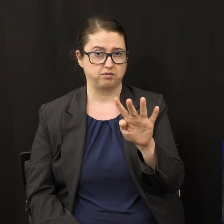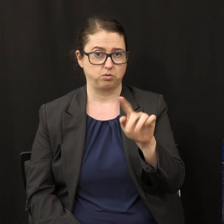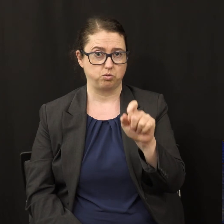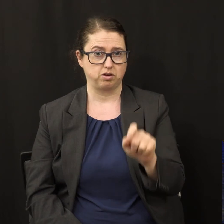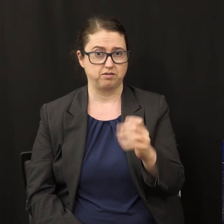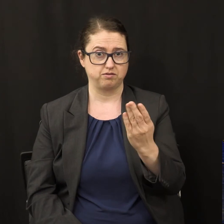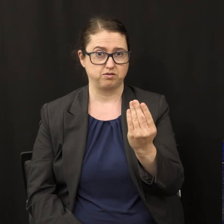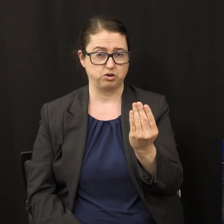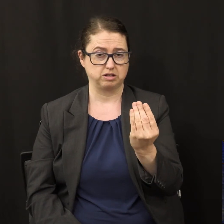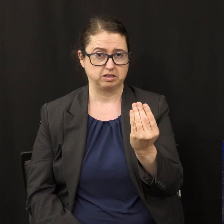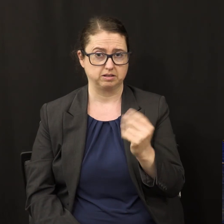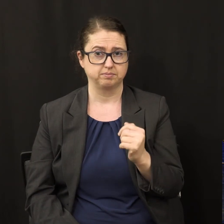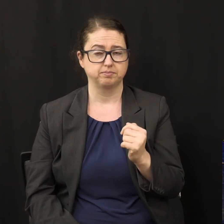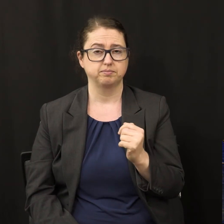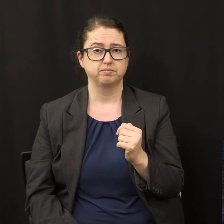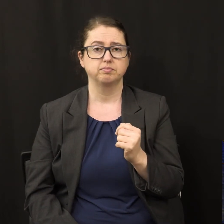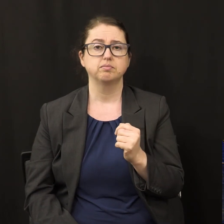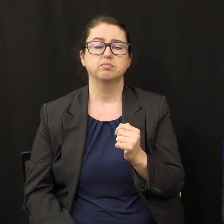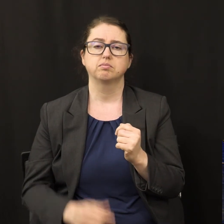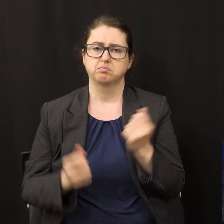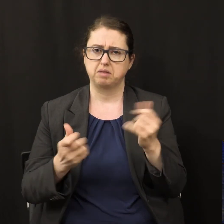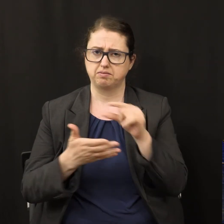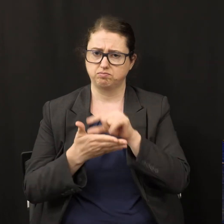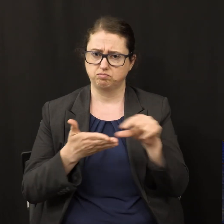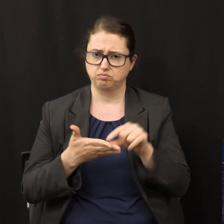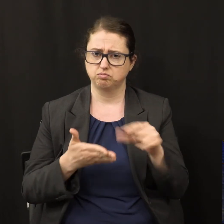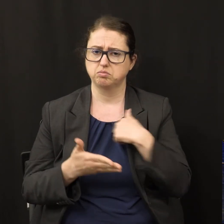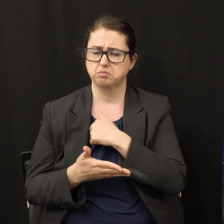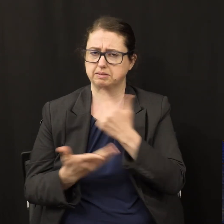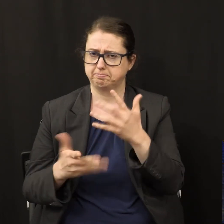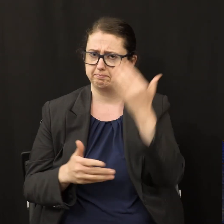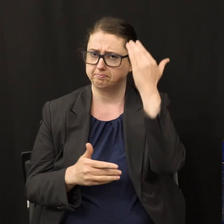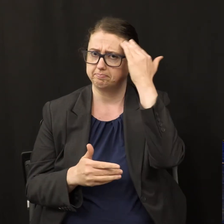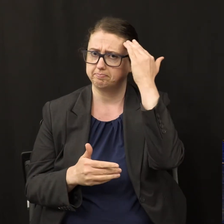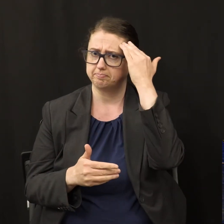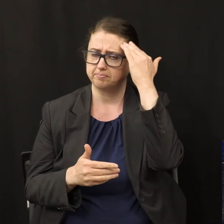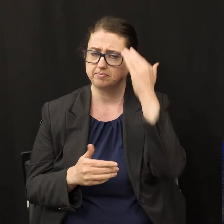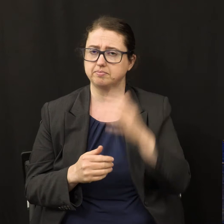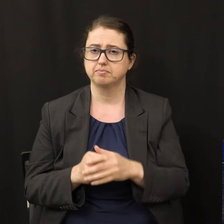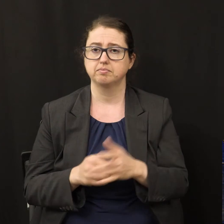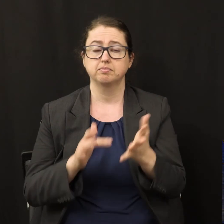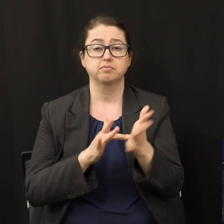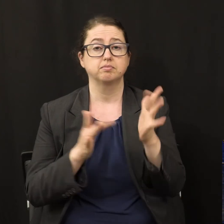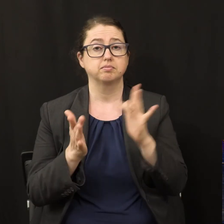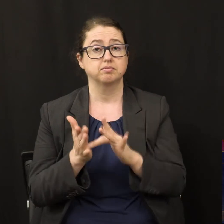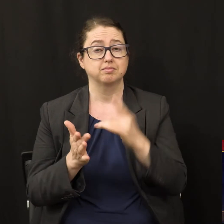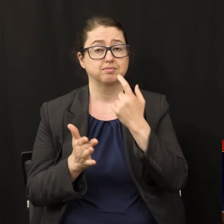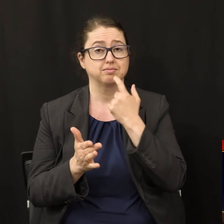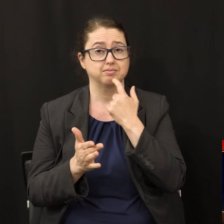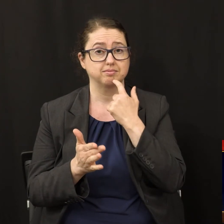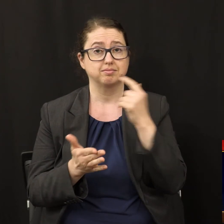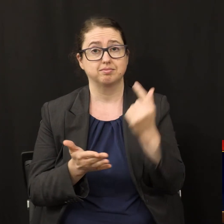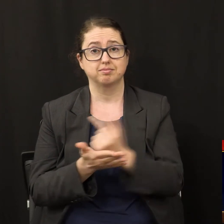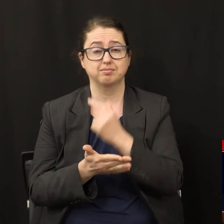Many of these verses we're very well acquainted with. Jesus said, this gospel of the kingdom will be preached in all the world.